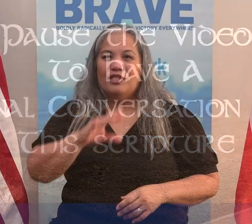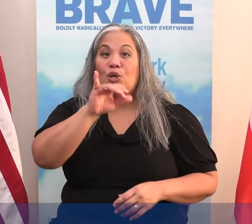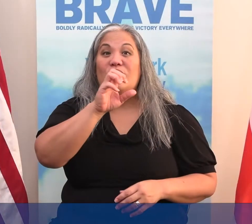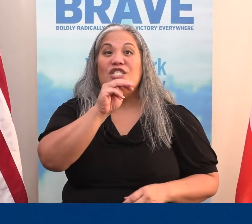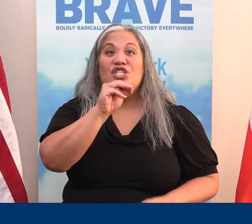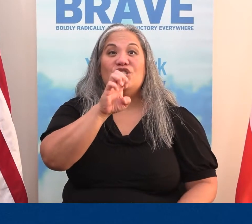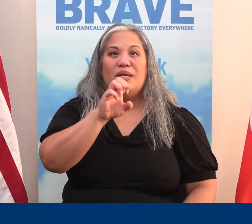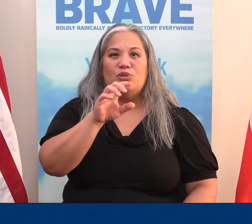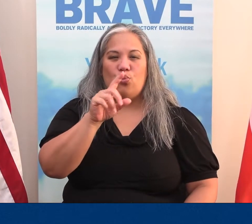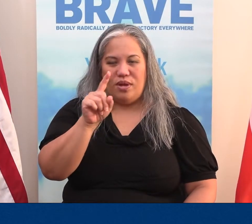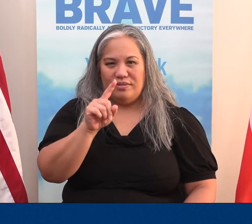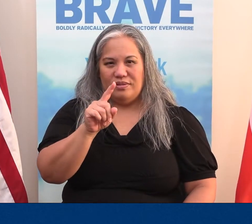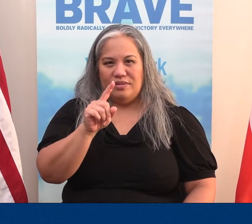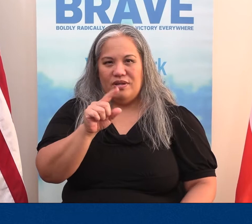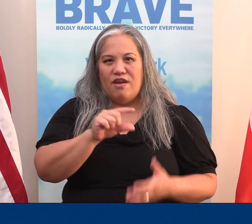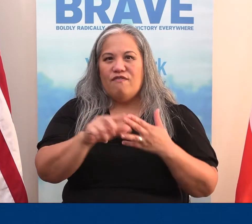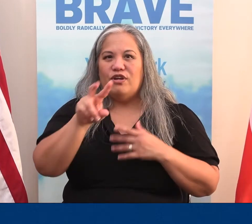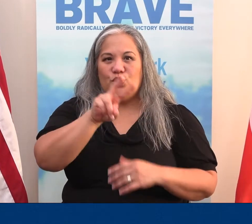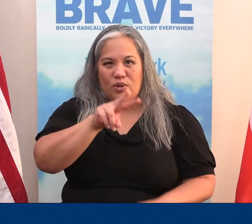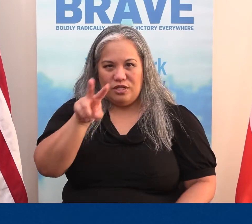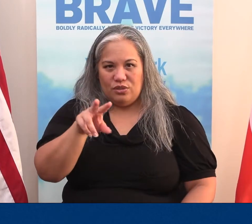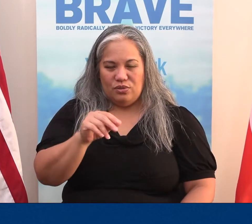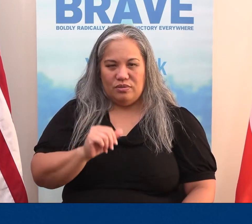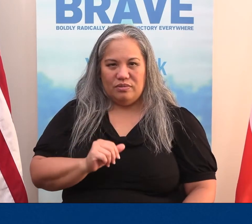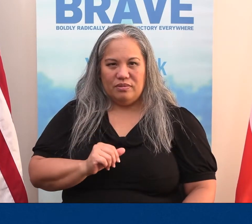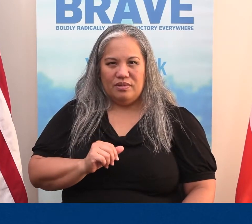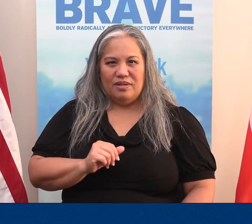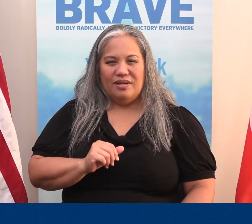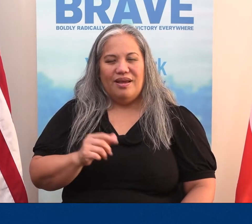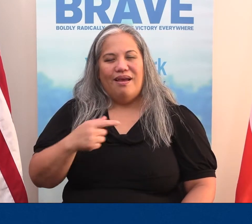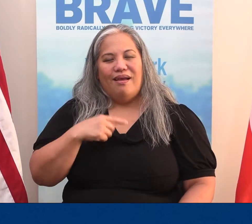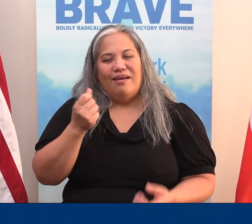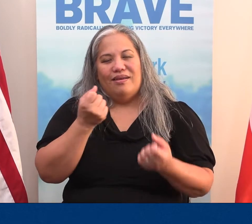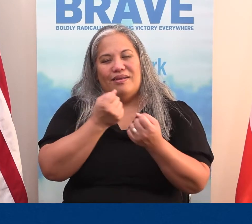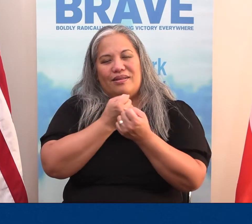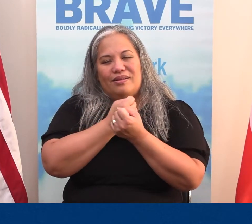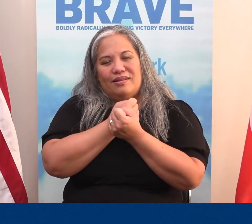Let's go to James 1, verse 22. I love this scripture.